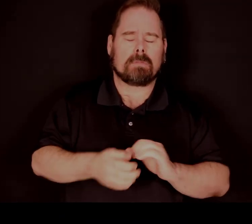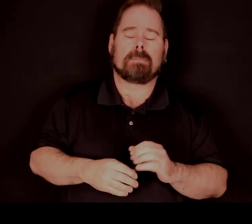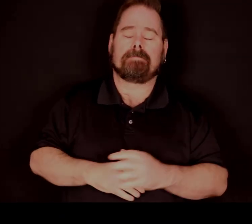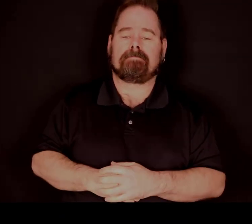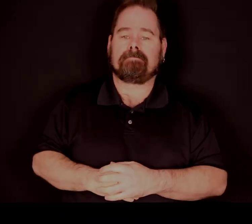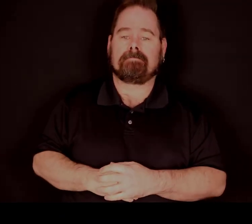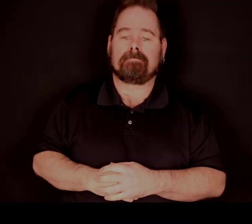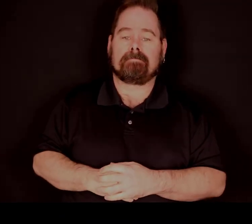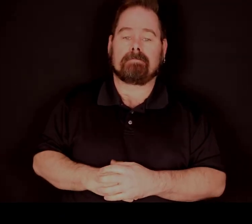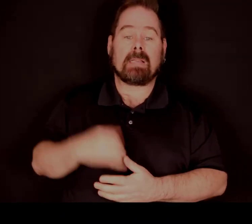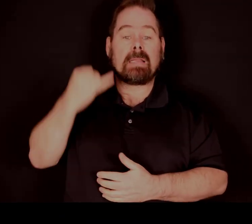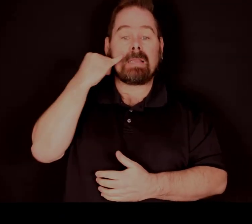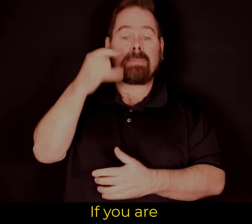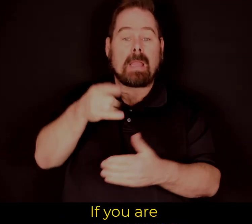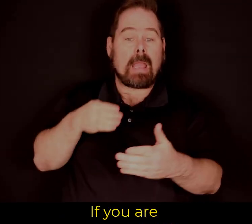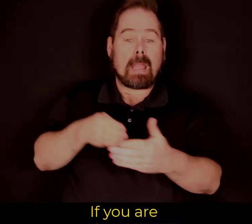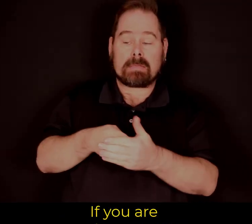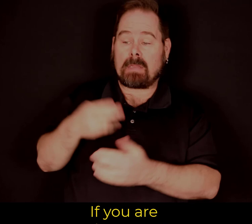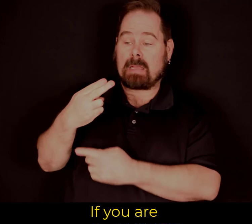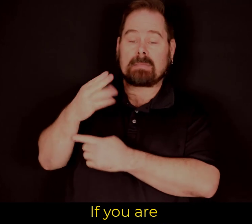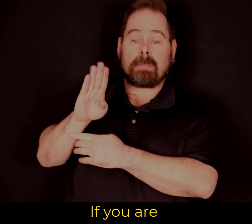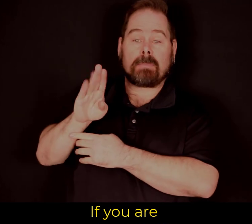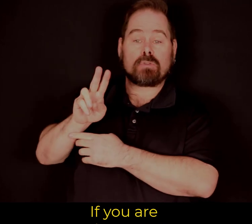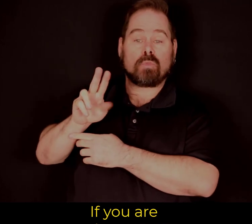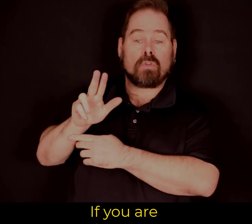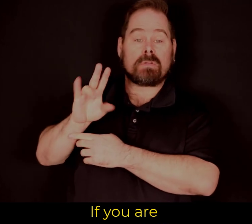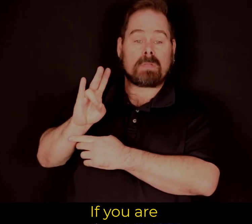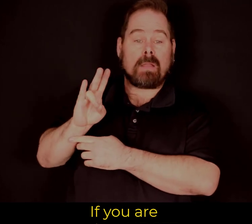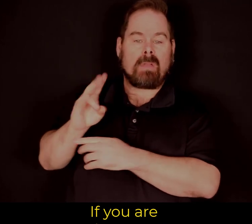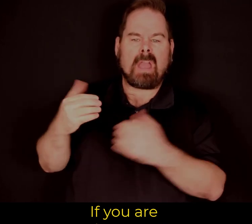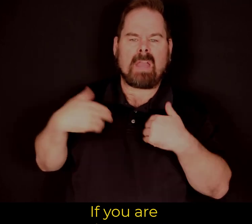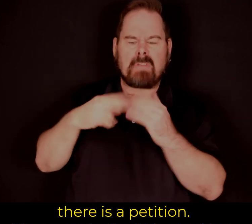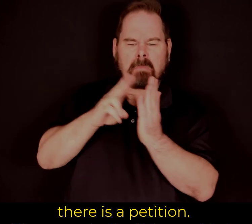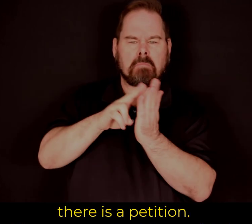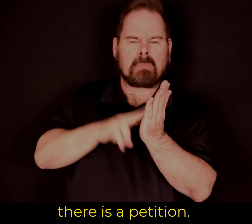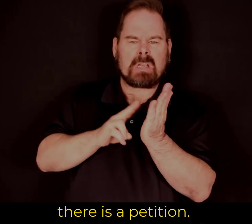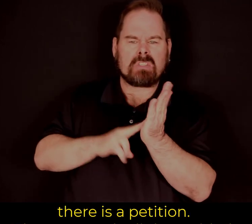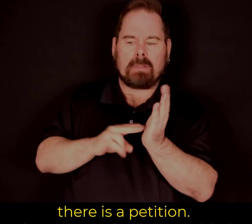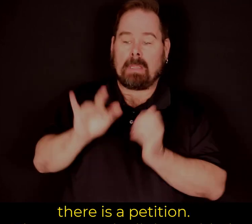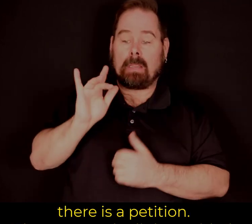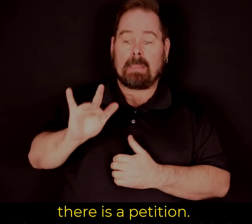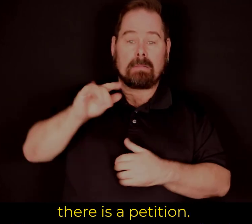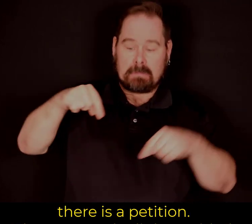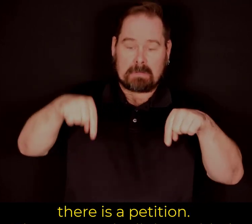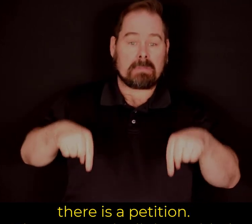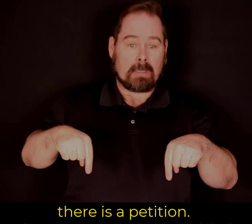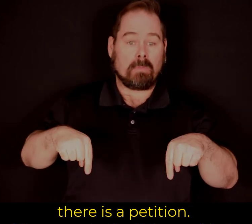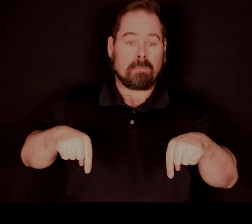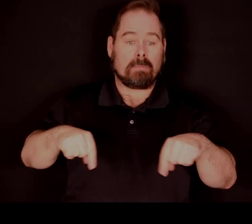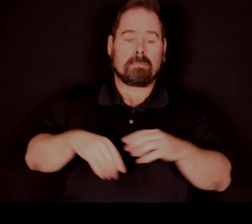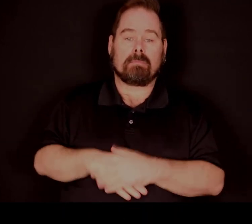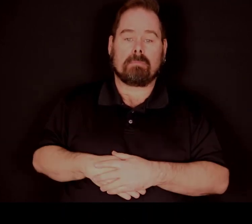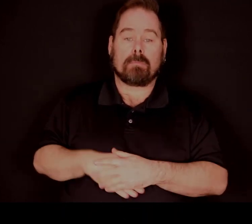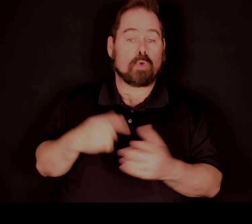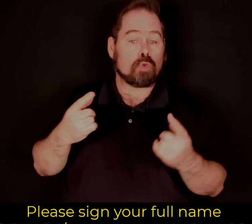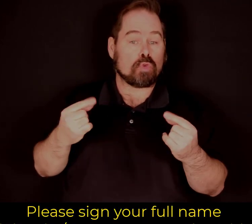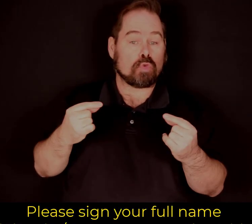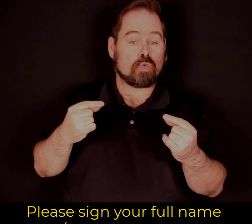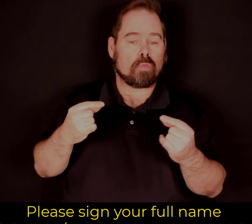solidarity, if you are against HB 237, there's a petition. Please go to the